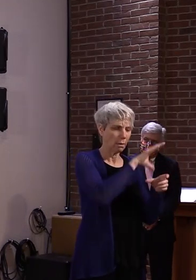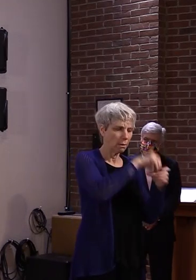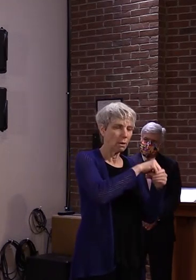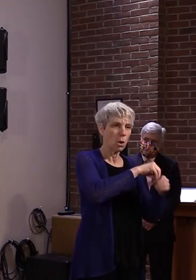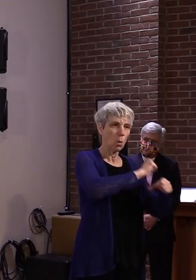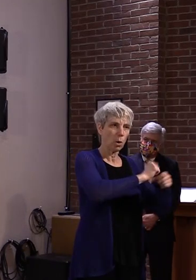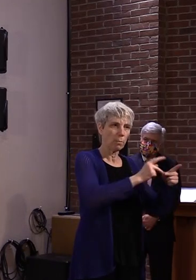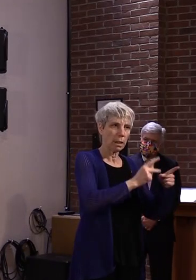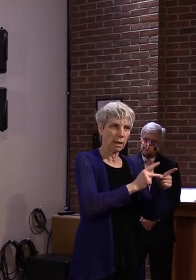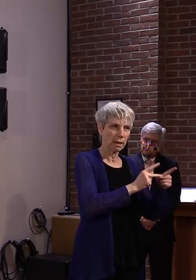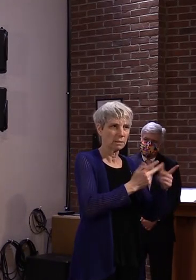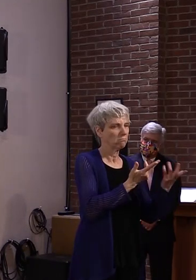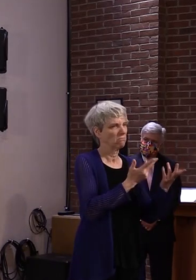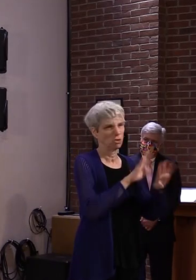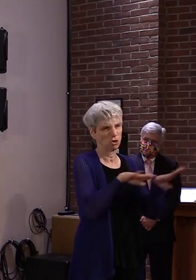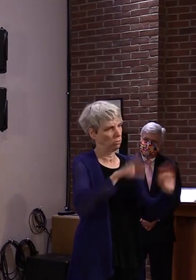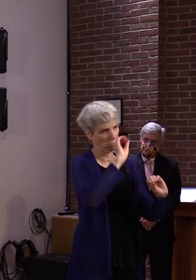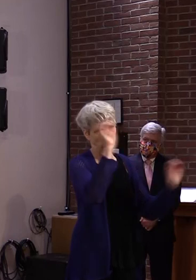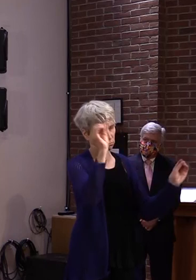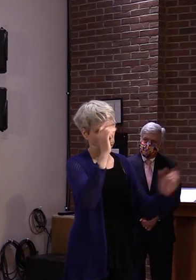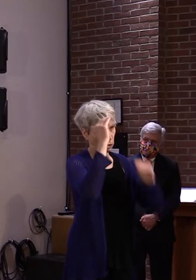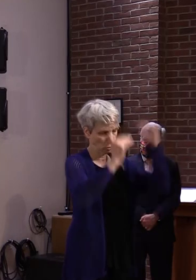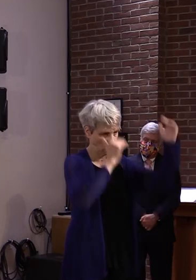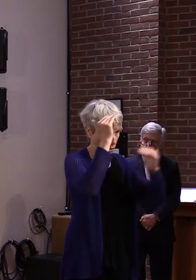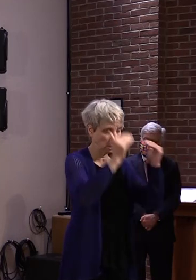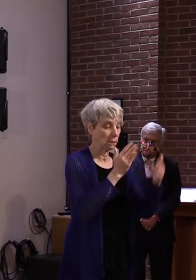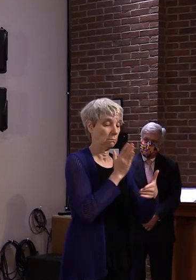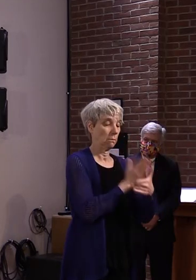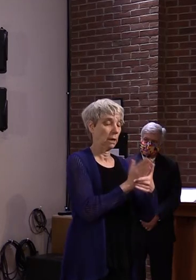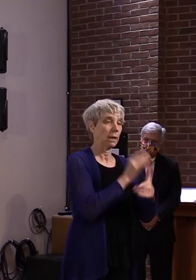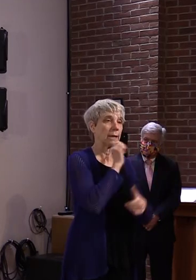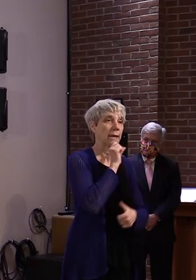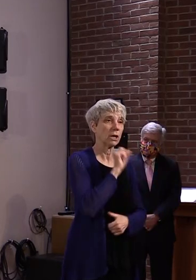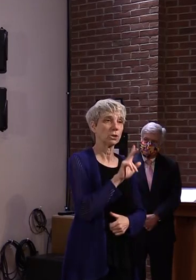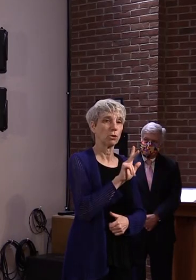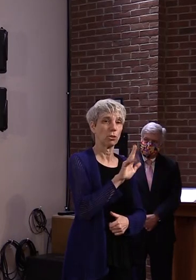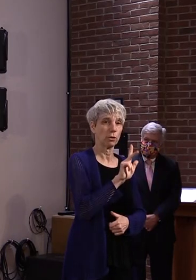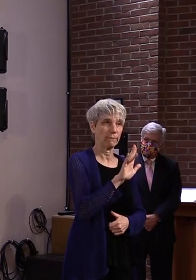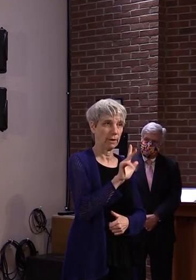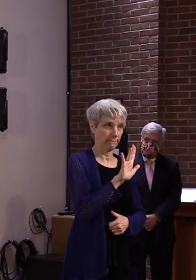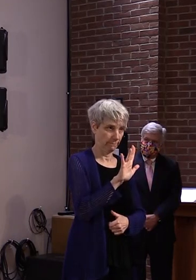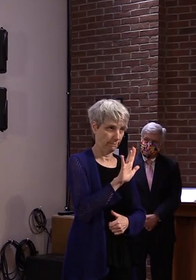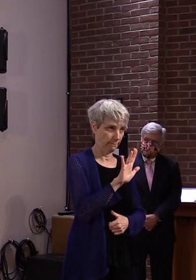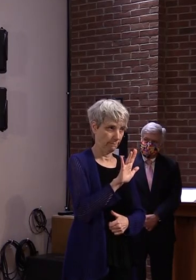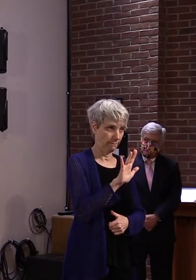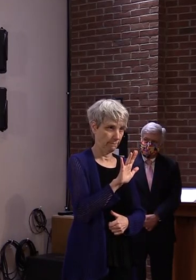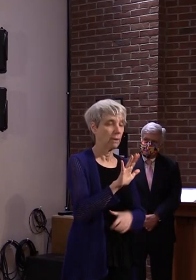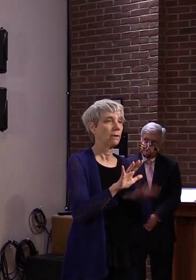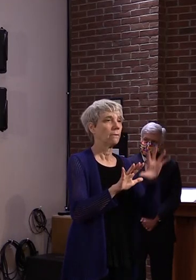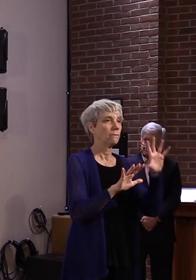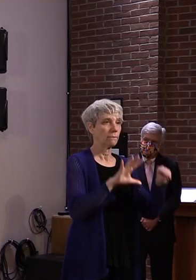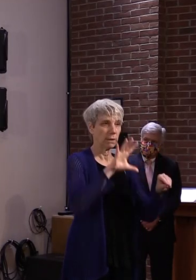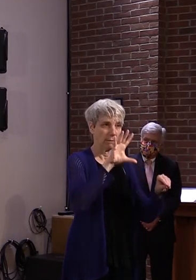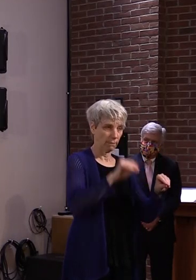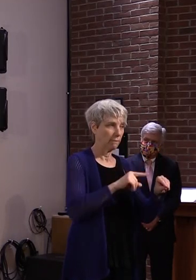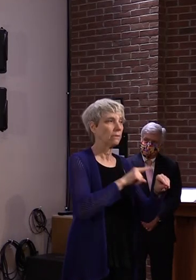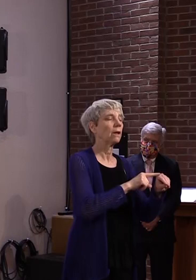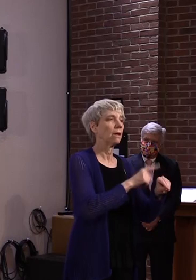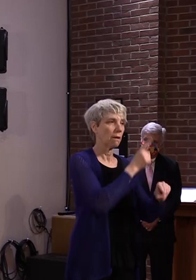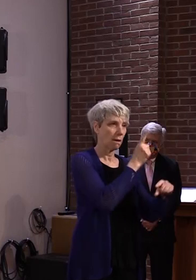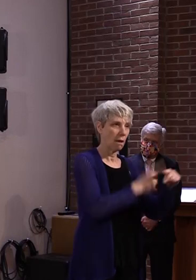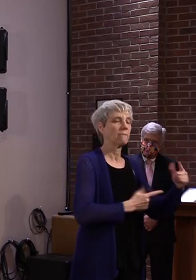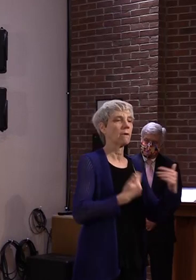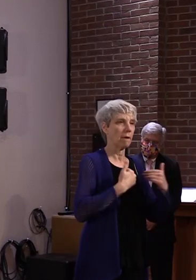are adults, median age 35, and a 50-50 mix, symptomatic or